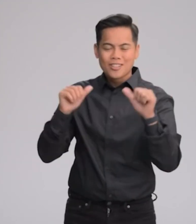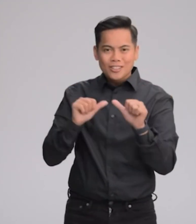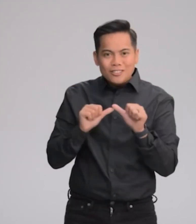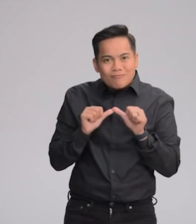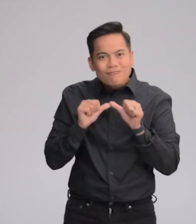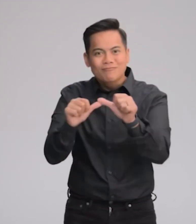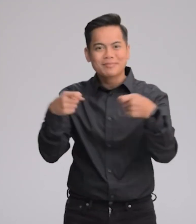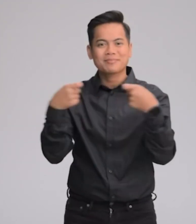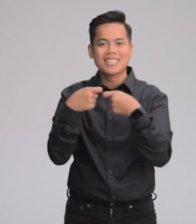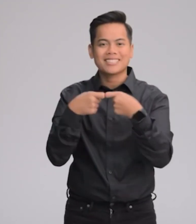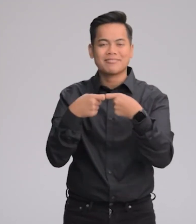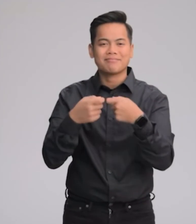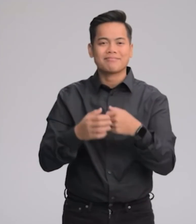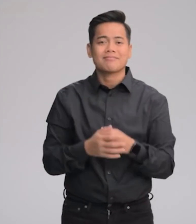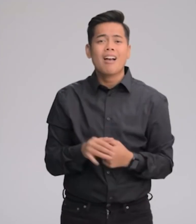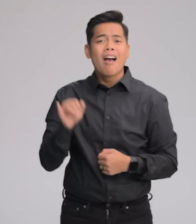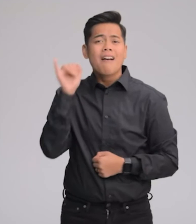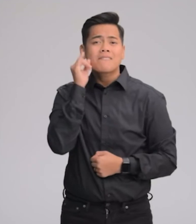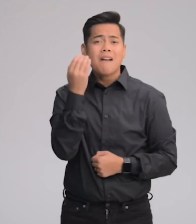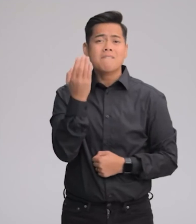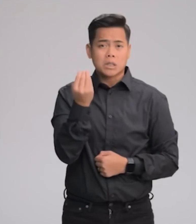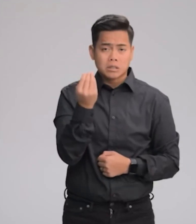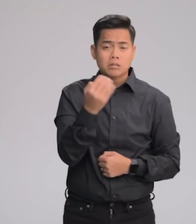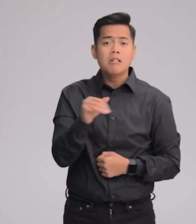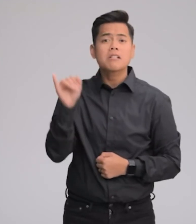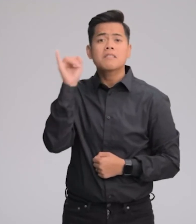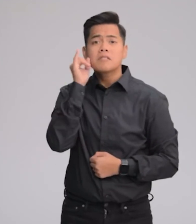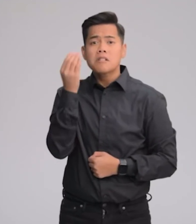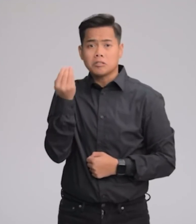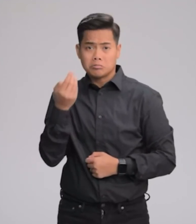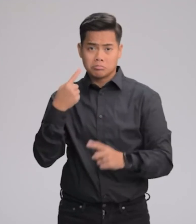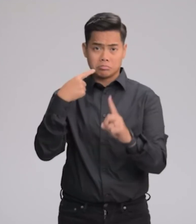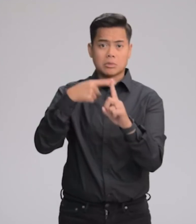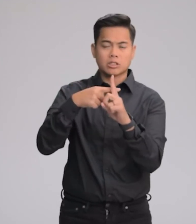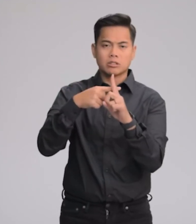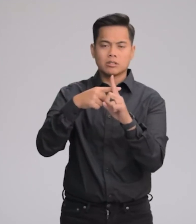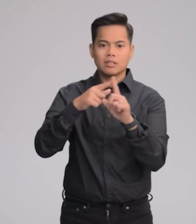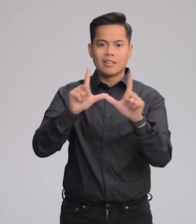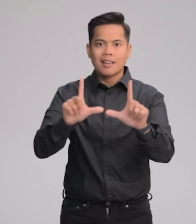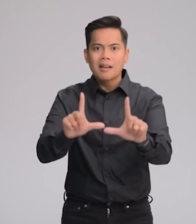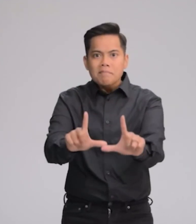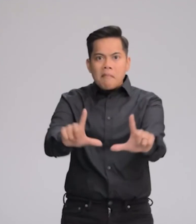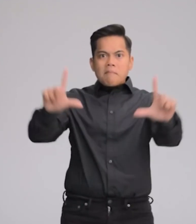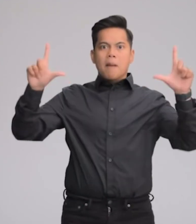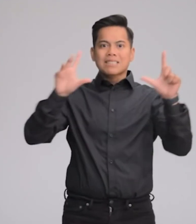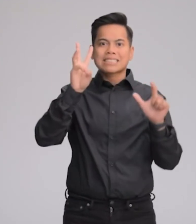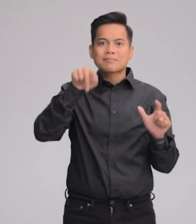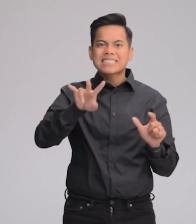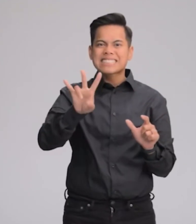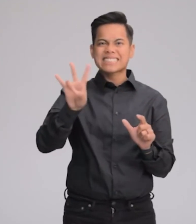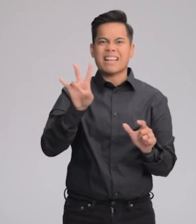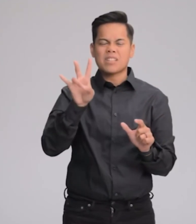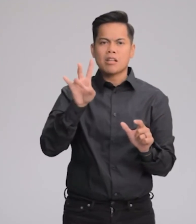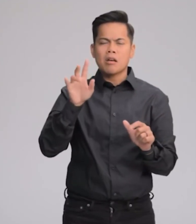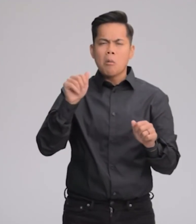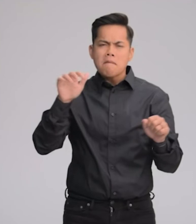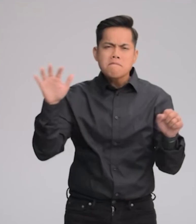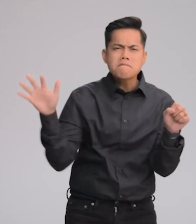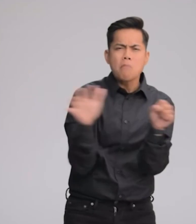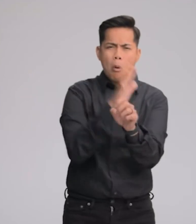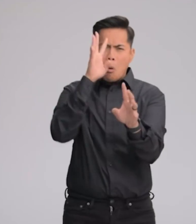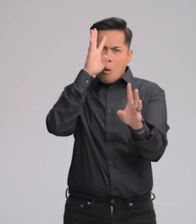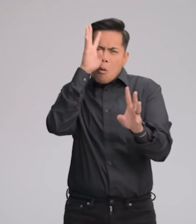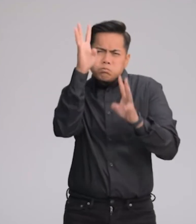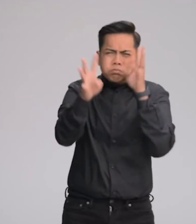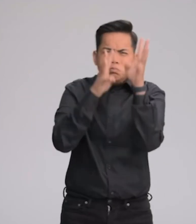longer battery life. iPhone 14 and iPhone 14 Plus, with a larger 6.7-inch display, are